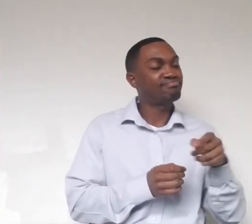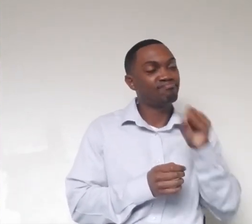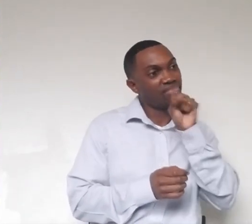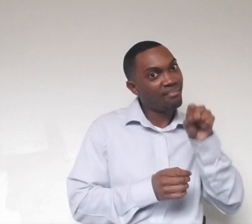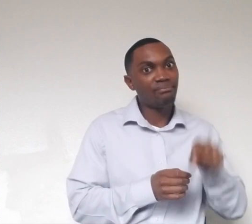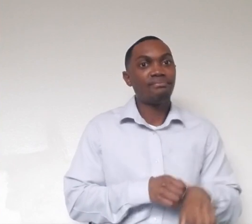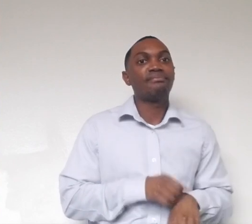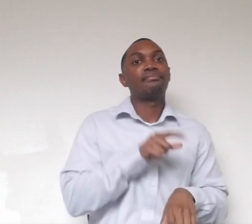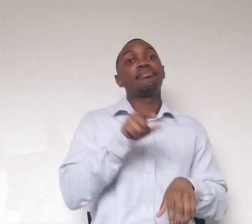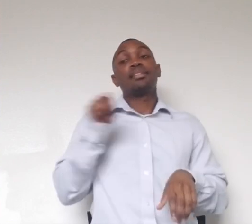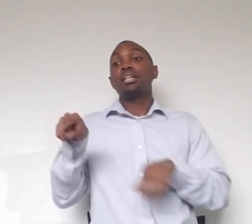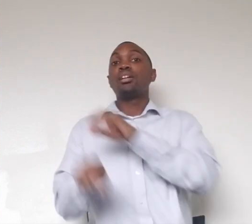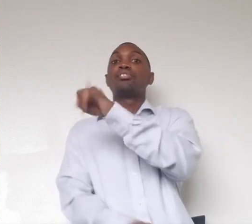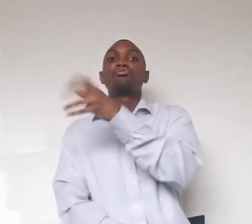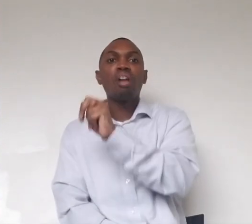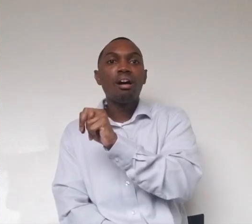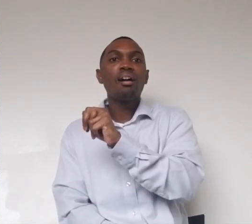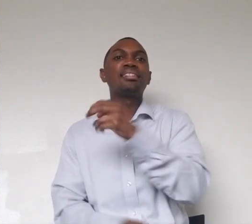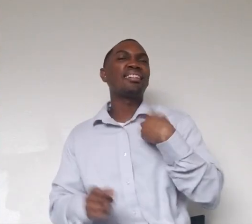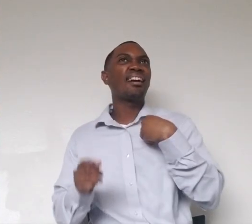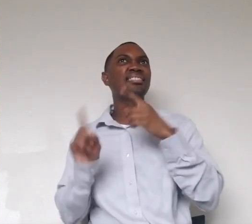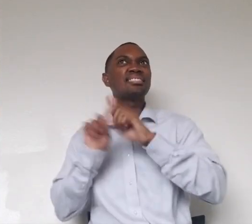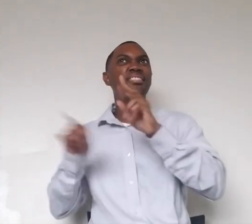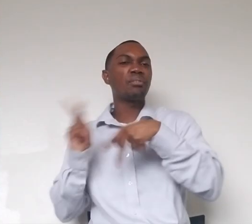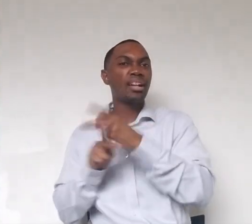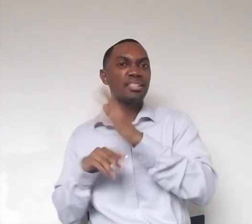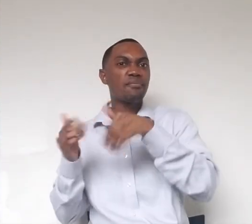couple of different whole prey items, and it seems like rabbit is his favorite of those.